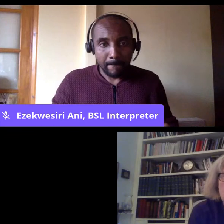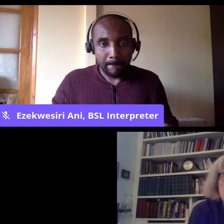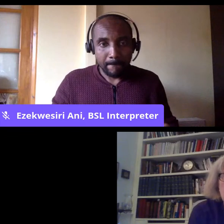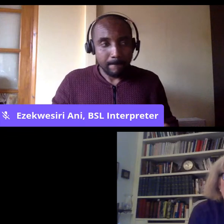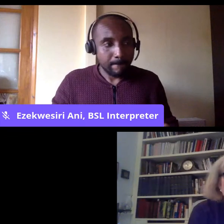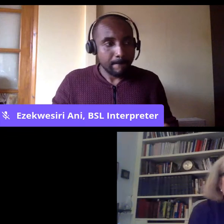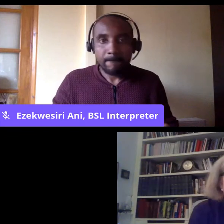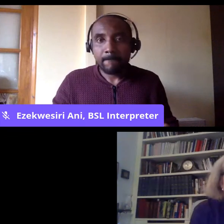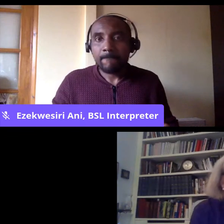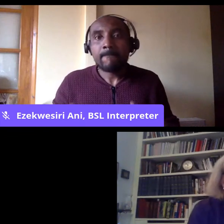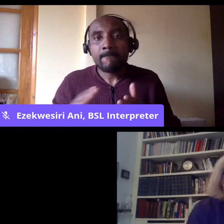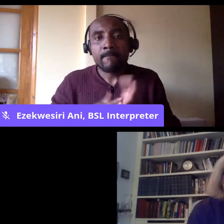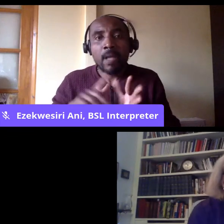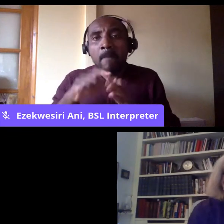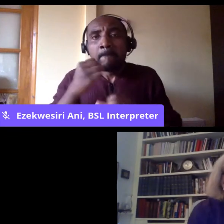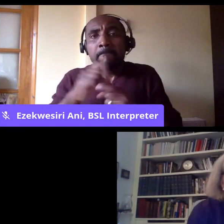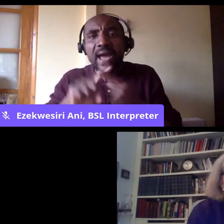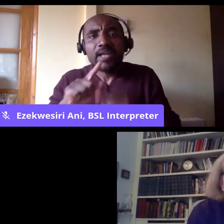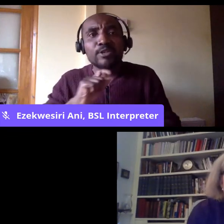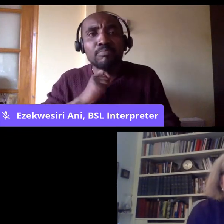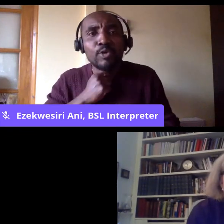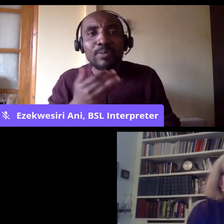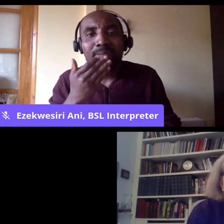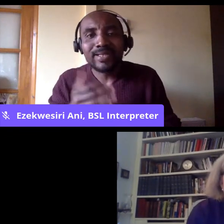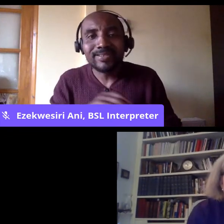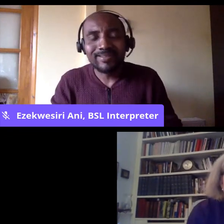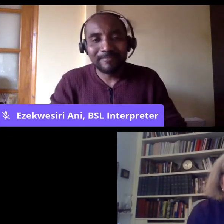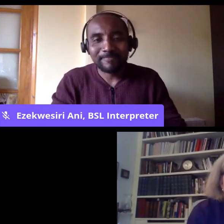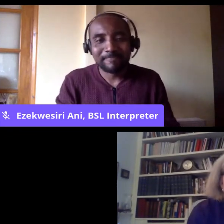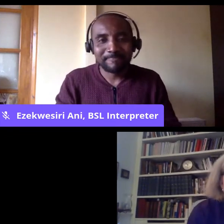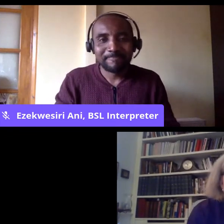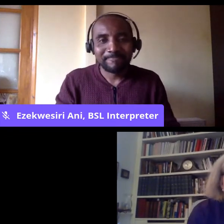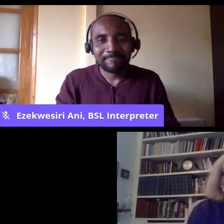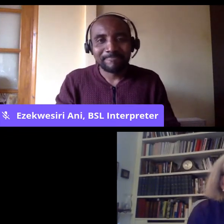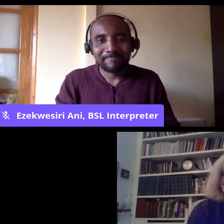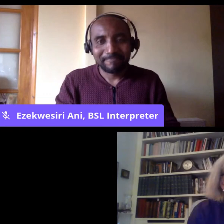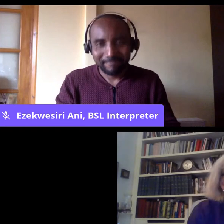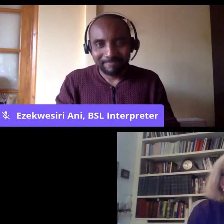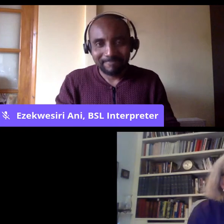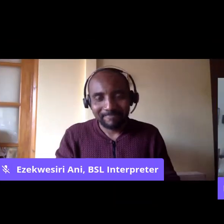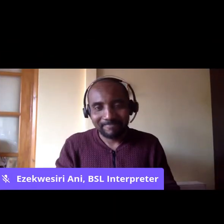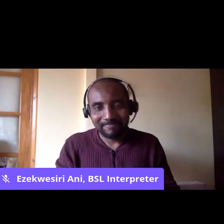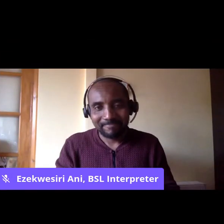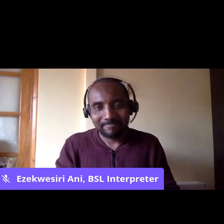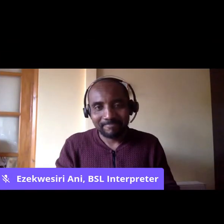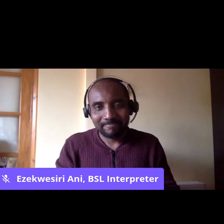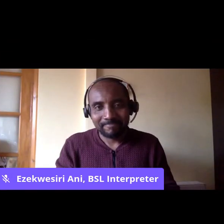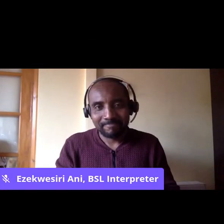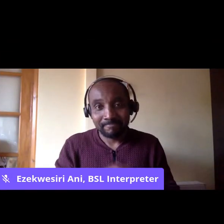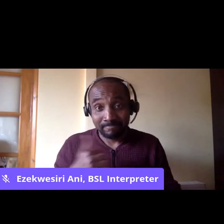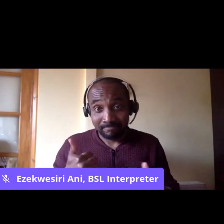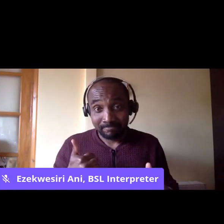Sorry, Madge, you're currently muted. Oh, am I now?